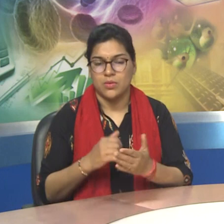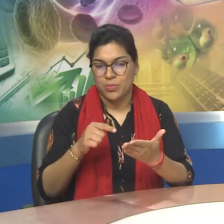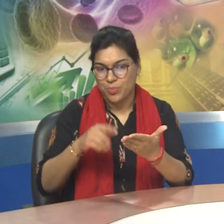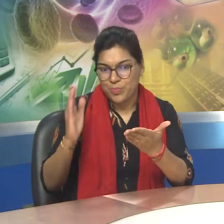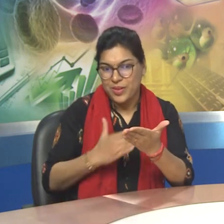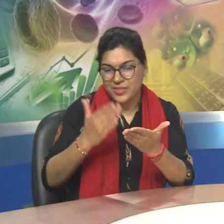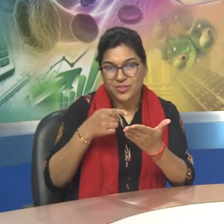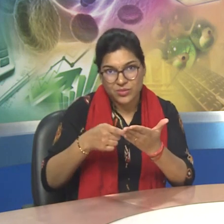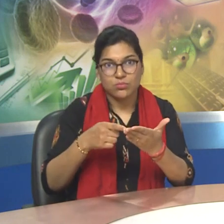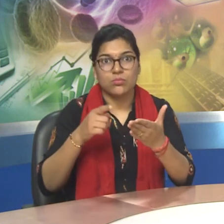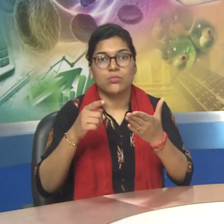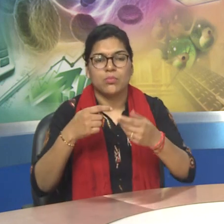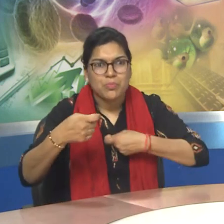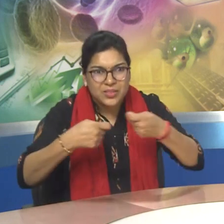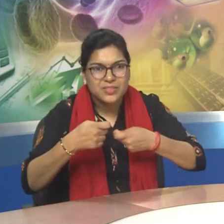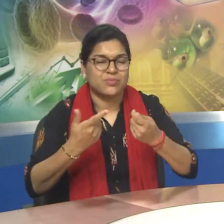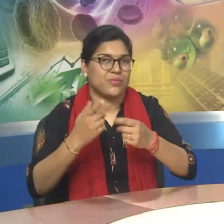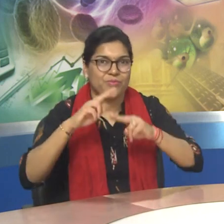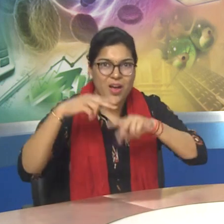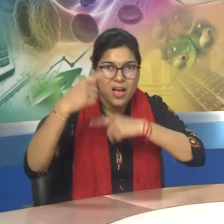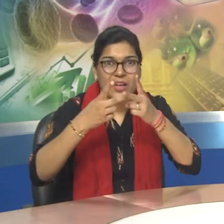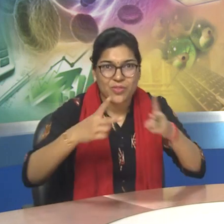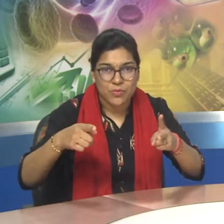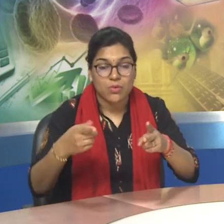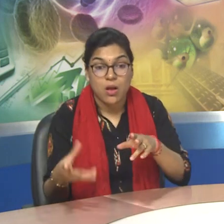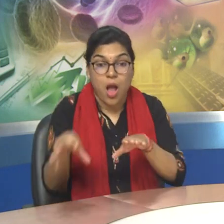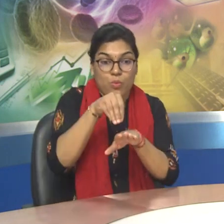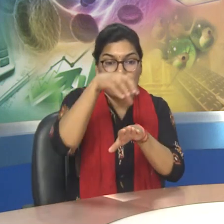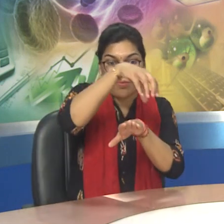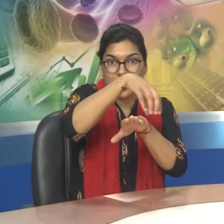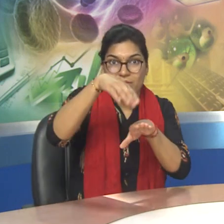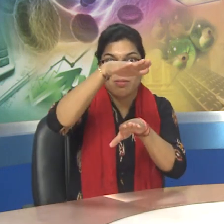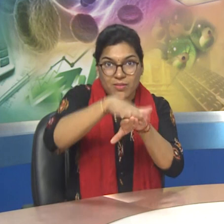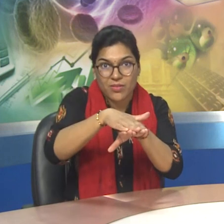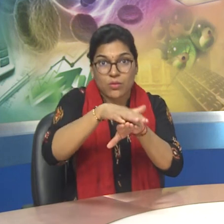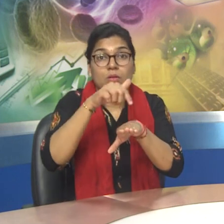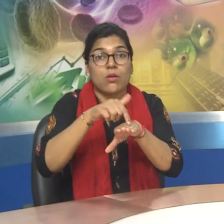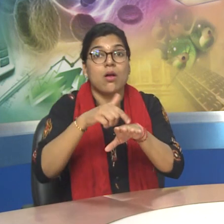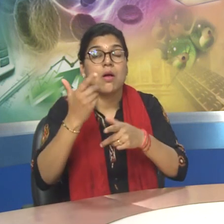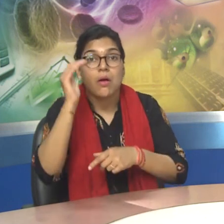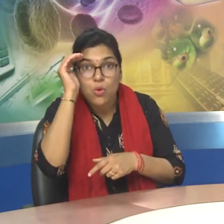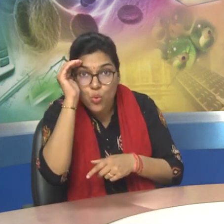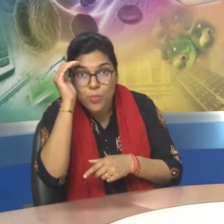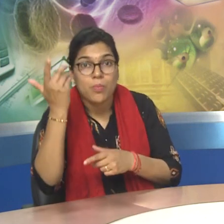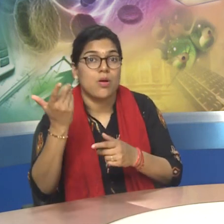These periodicals cover articles, news, prints and issues